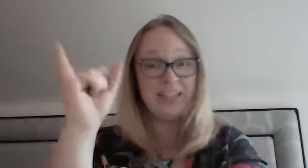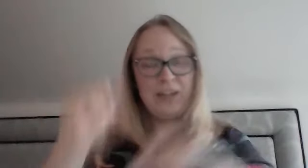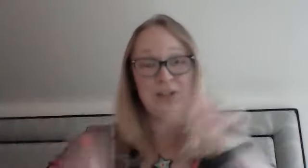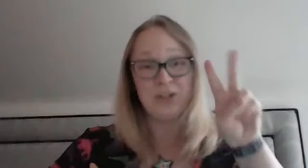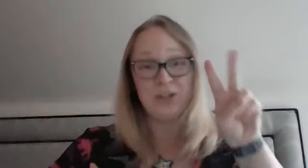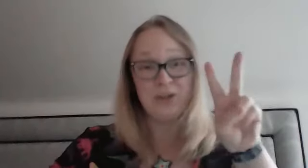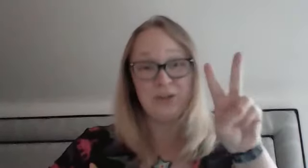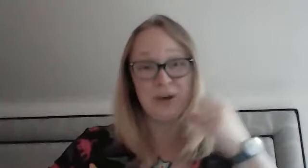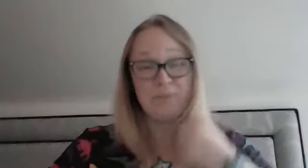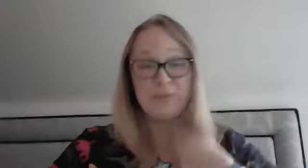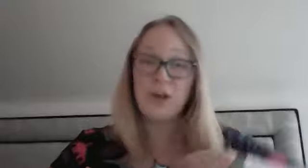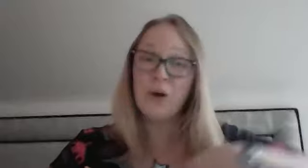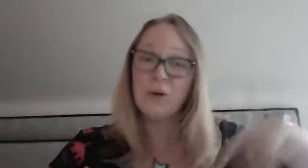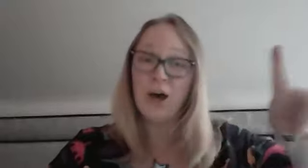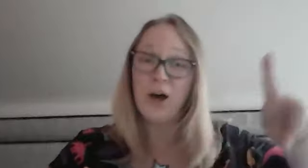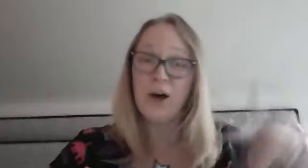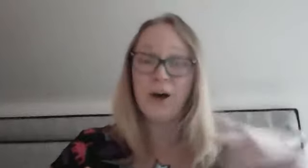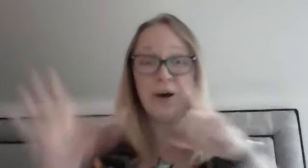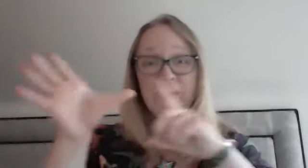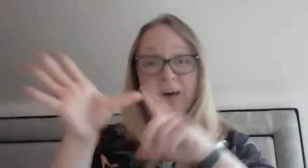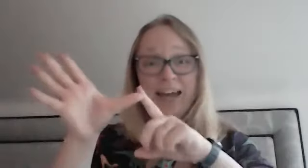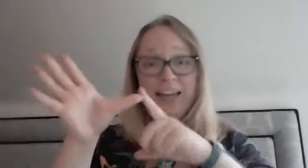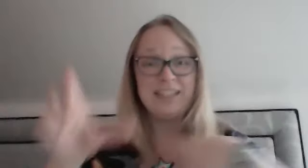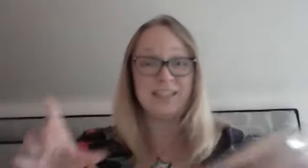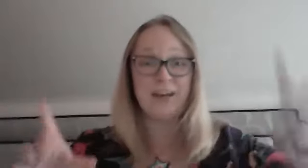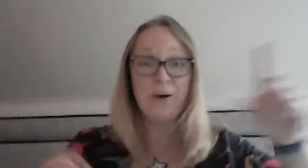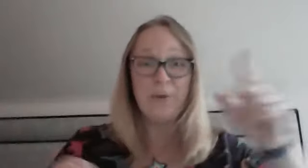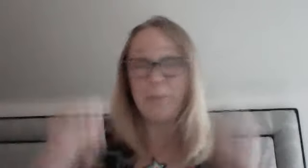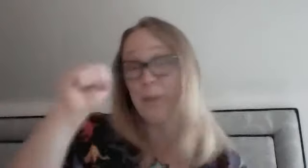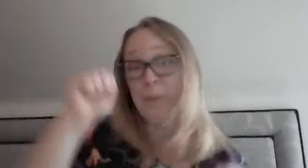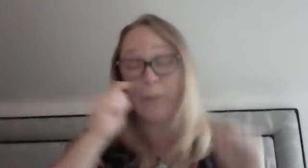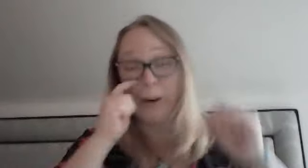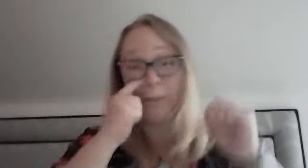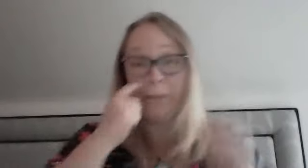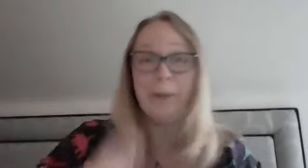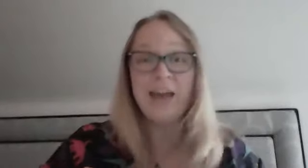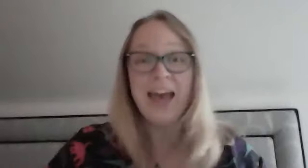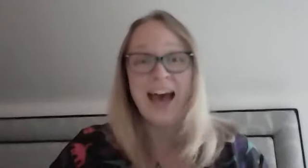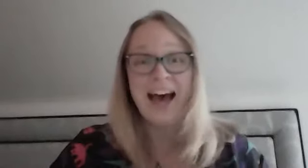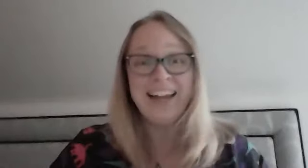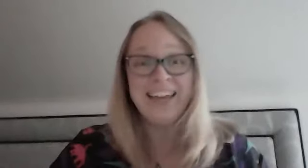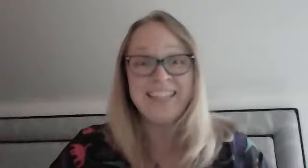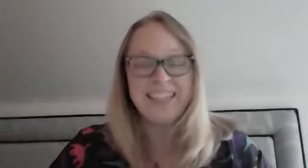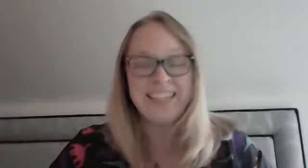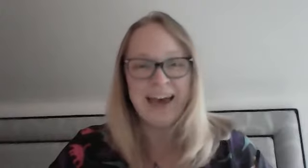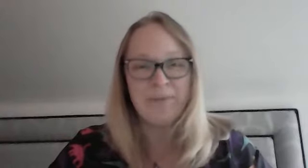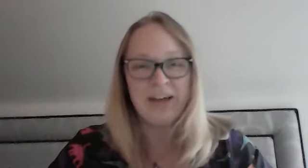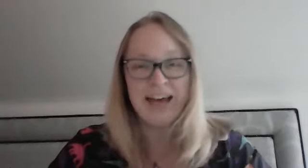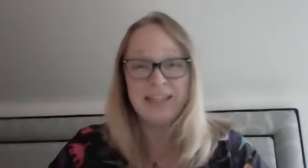two humps. So go Alice, go bump, bump, bump. Alice, the camel has